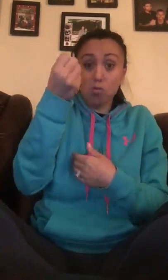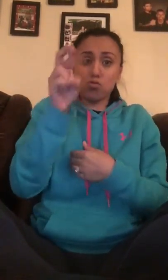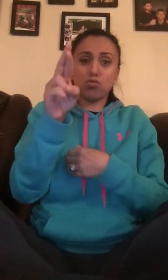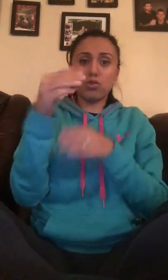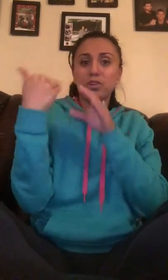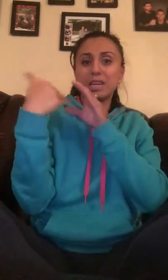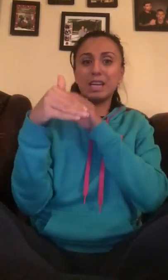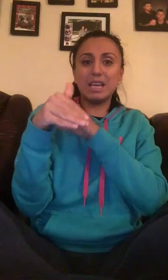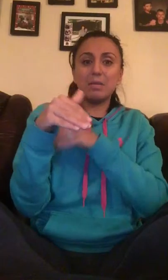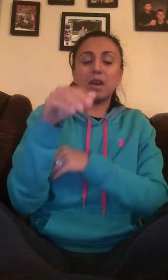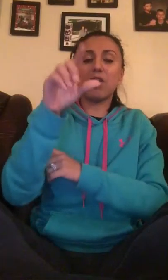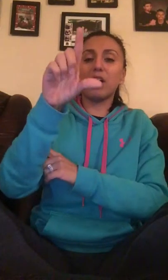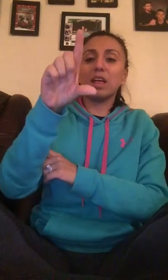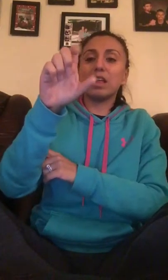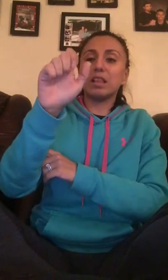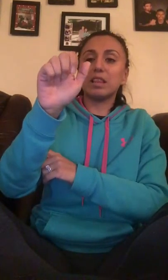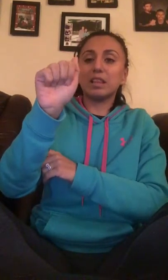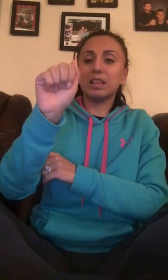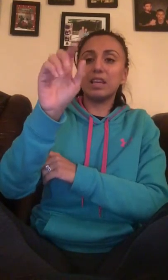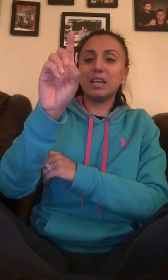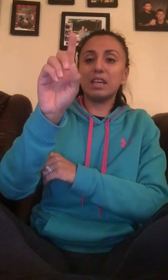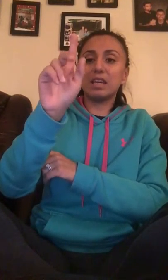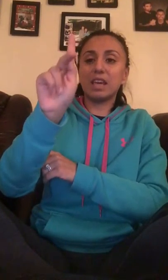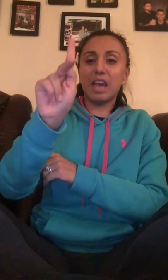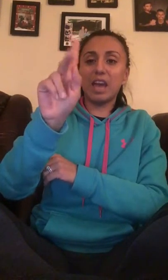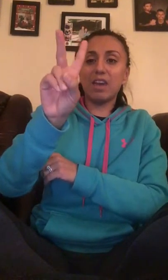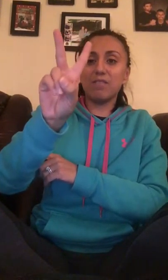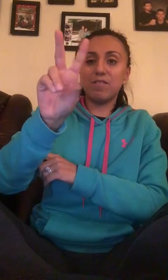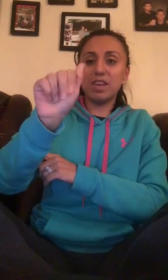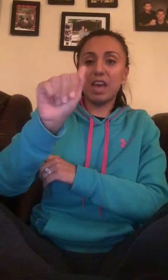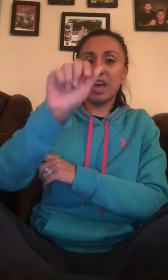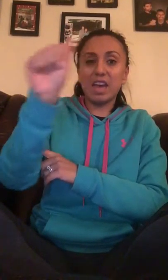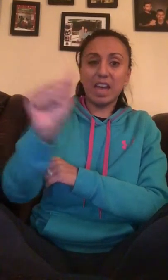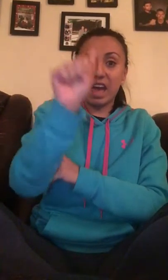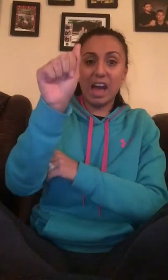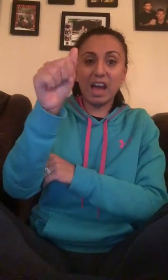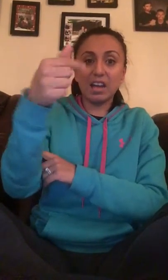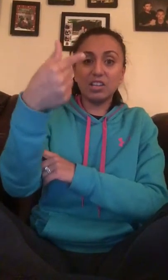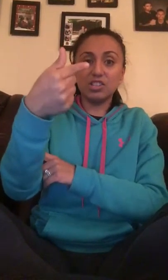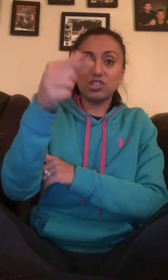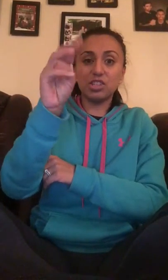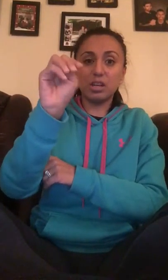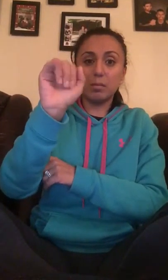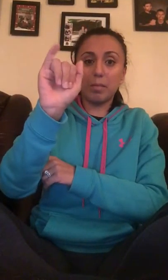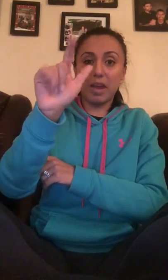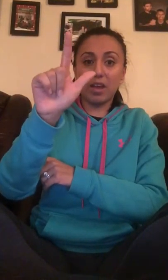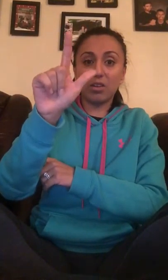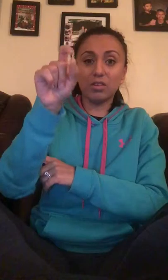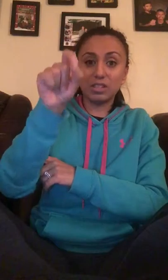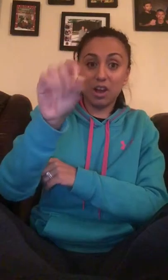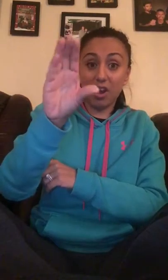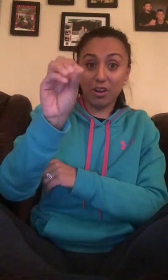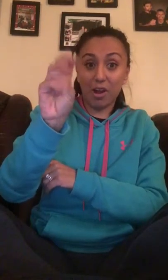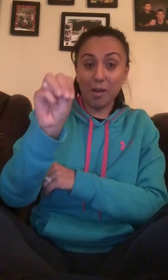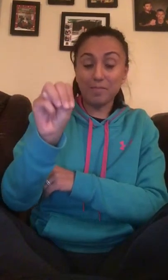or you can email leadkva at gmail dot com.